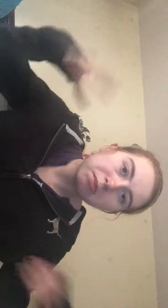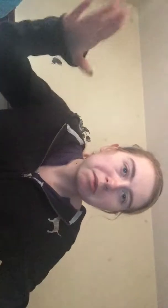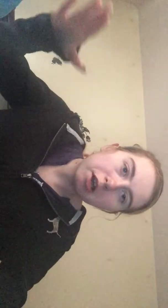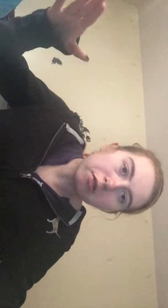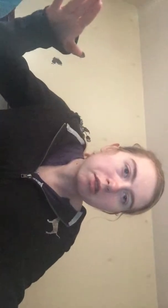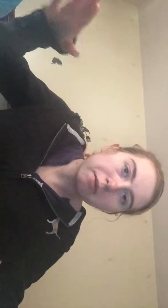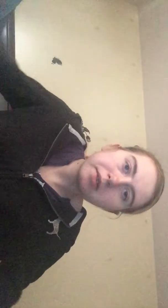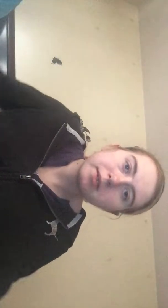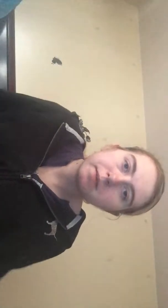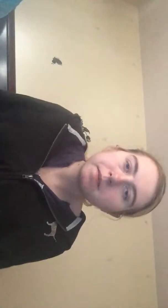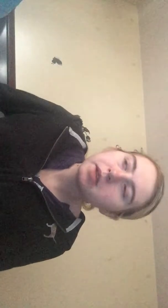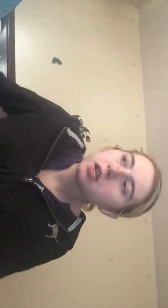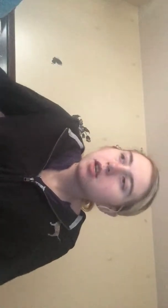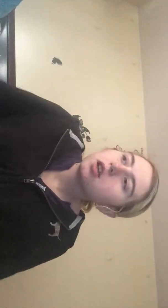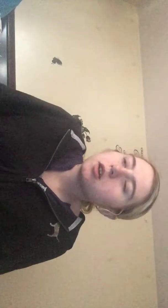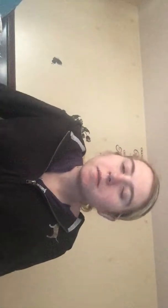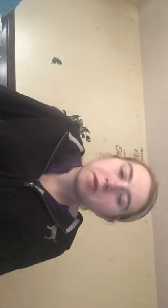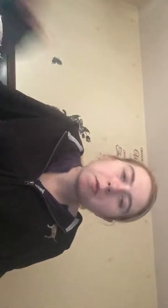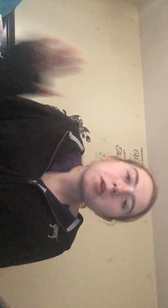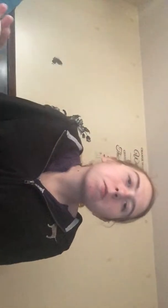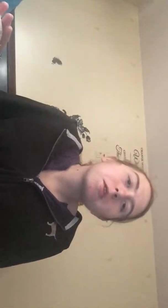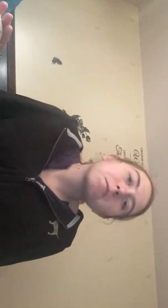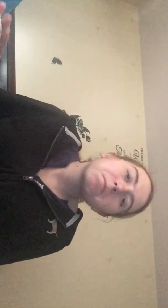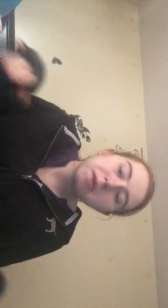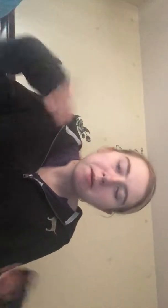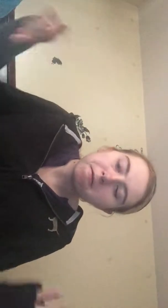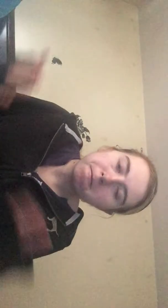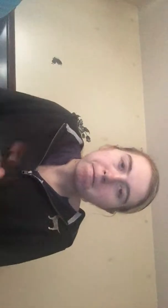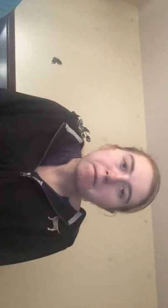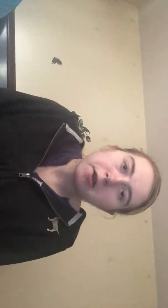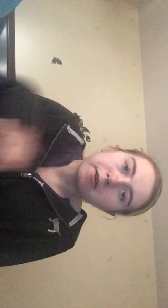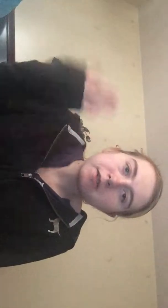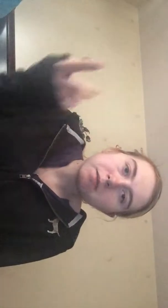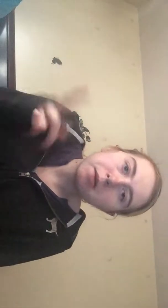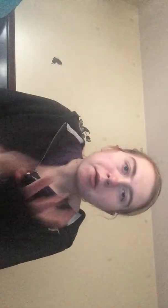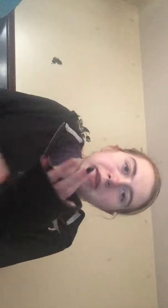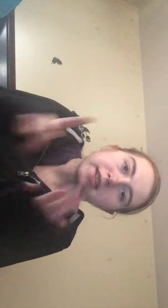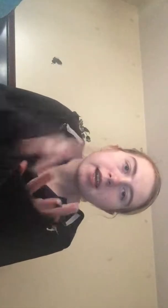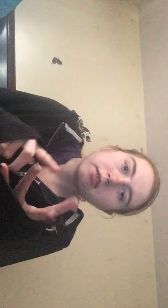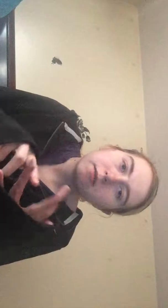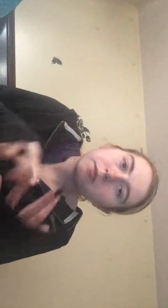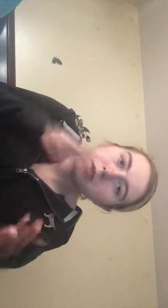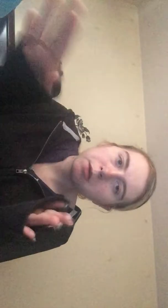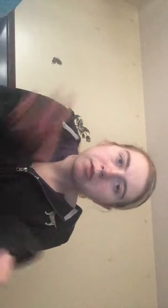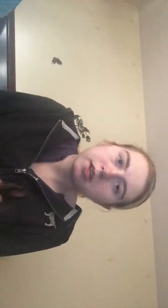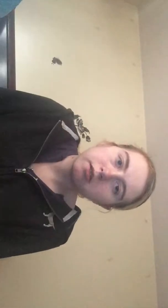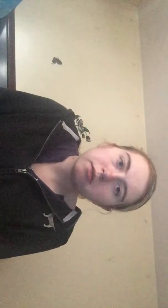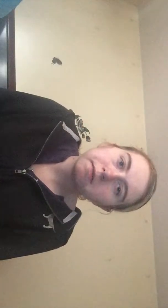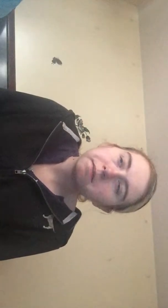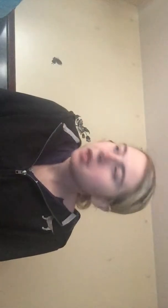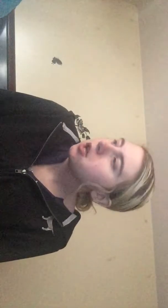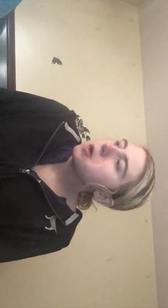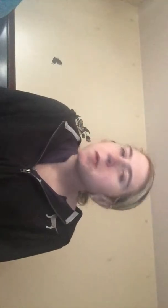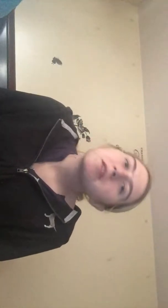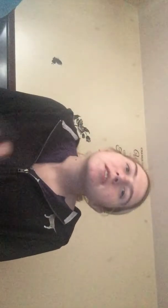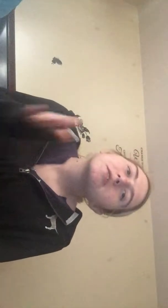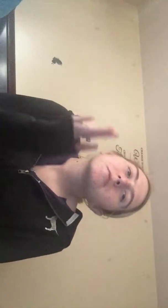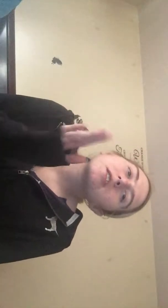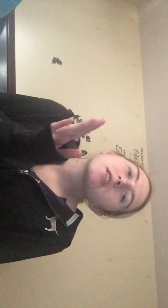remember how old I was um we when me my parents my mom and dad when they were together we went into like